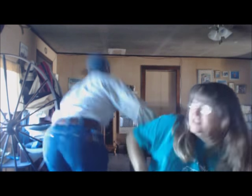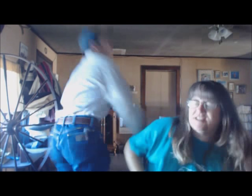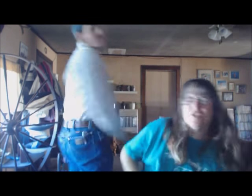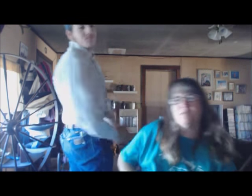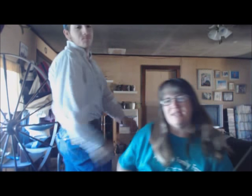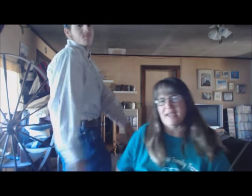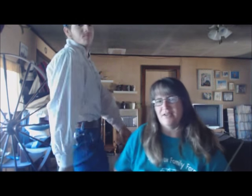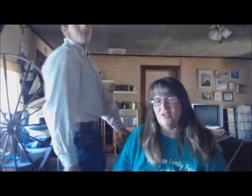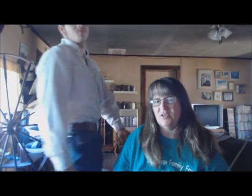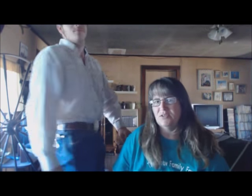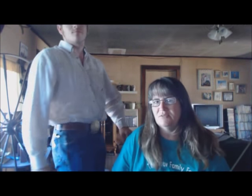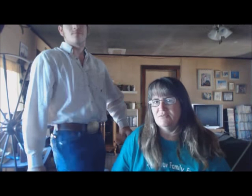sit your butt down.